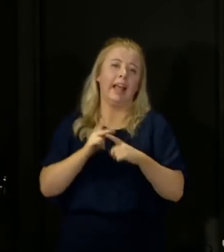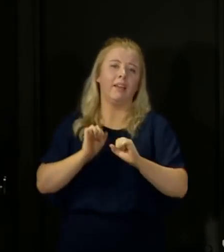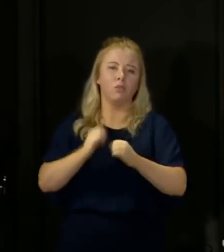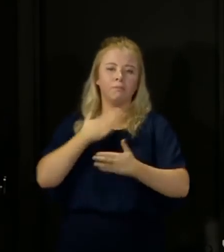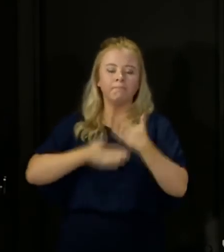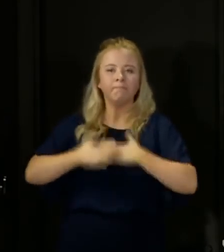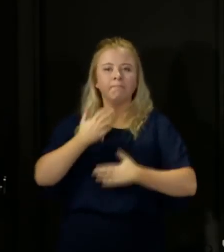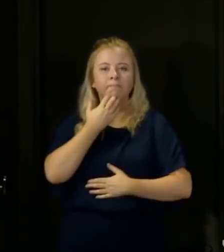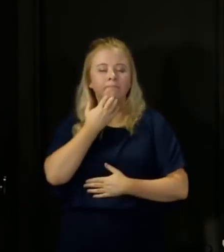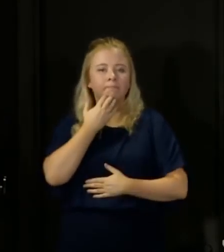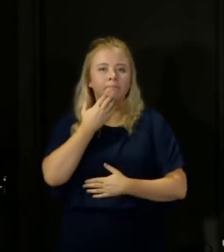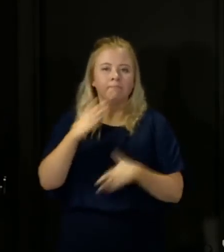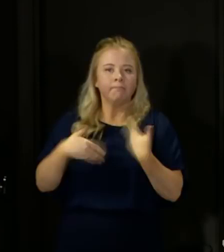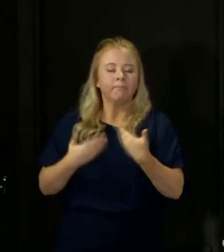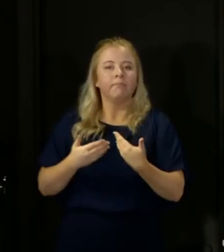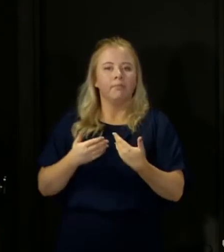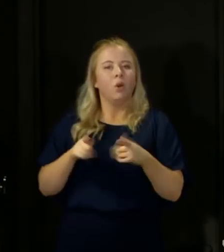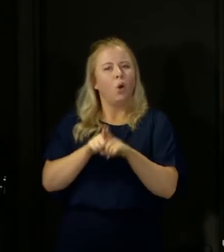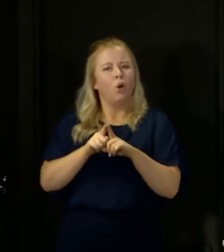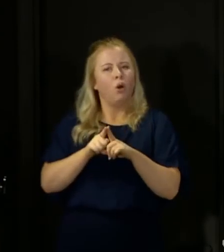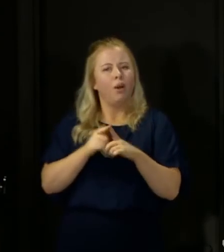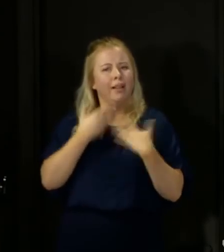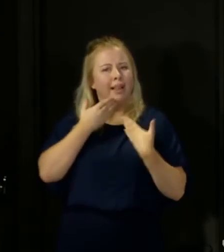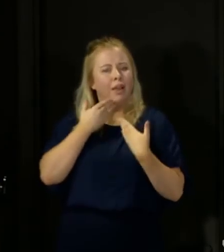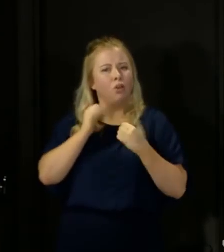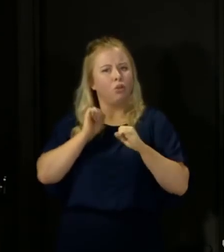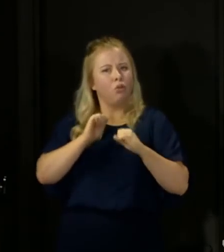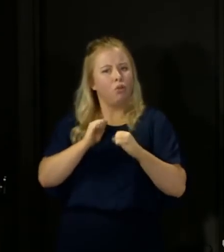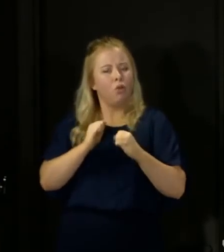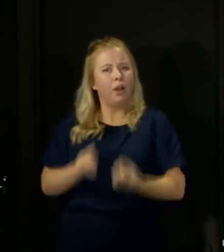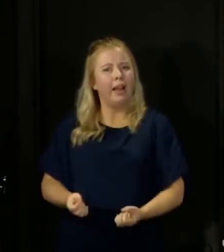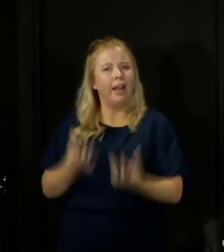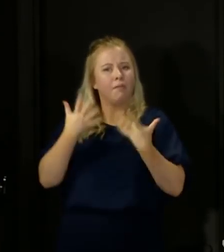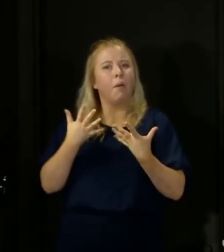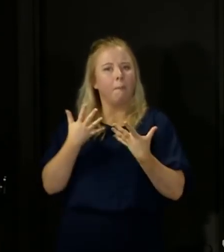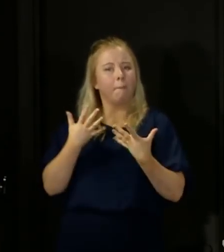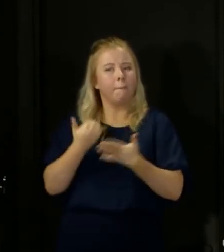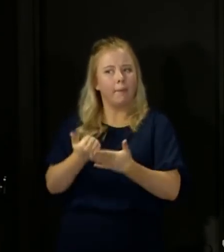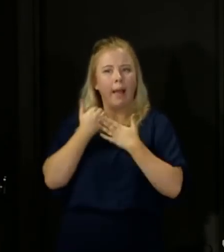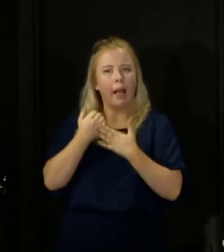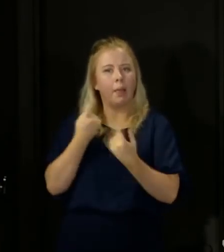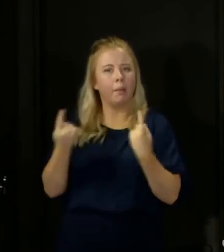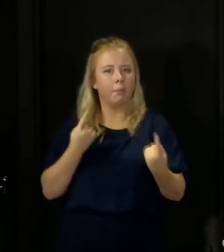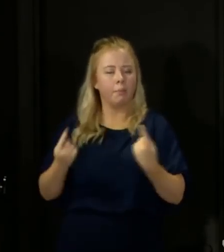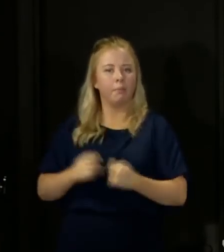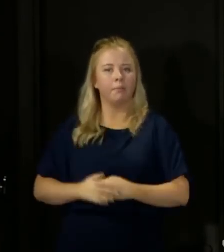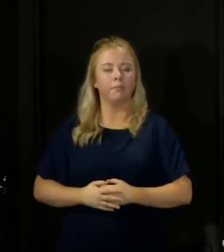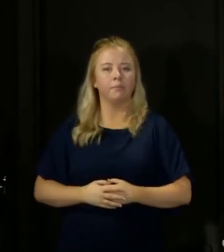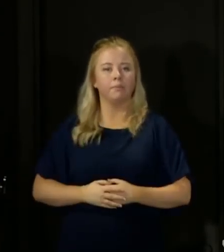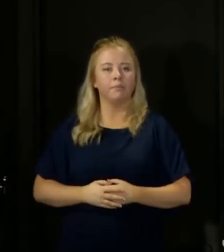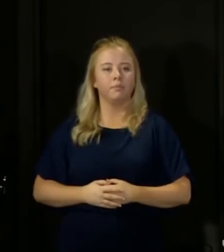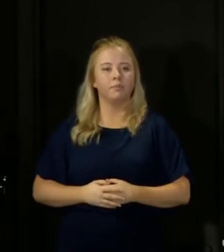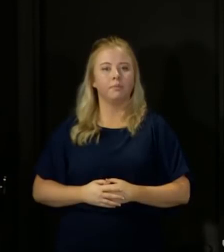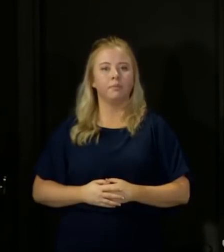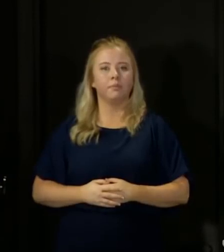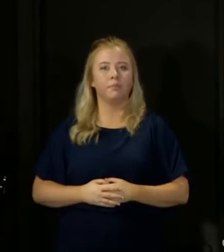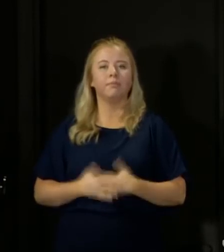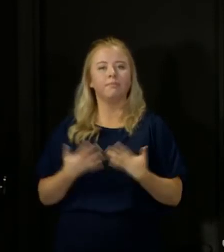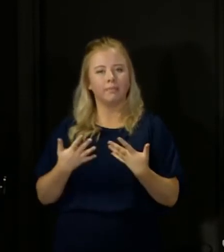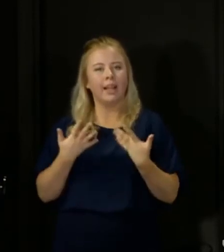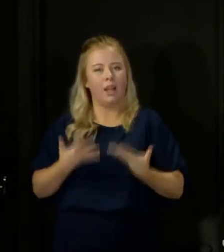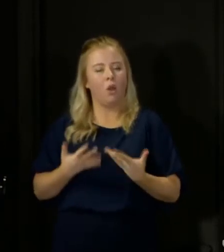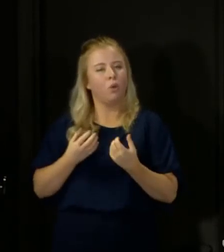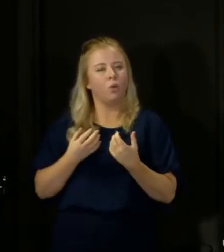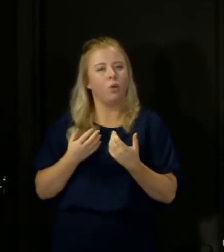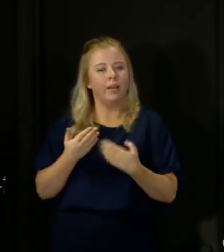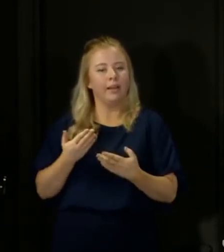patience, your forbearance and your willingness to make these sacrifices for the good of all of us. Now, I've taken a little